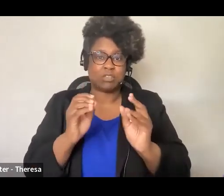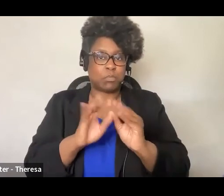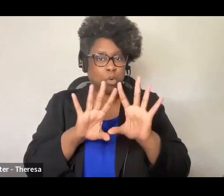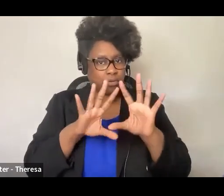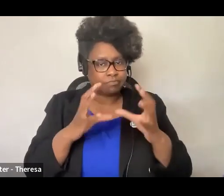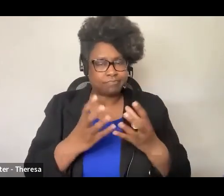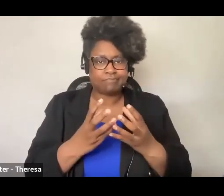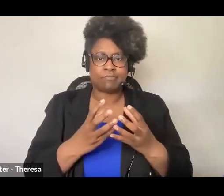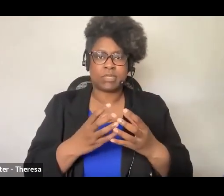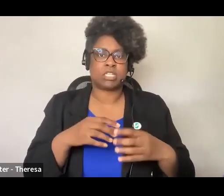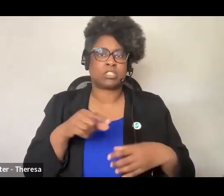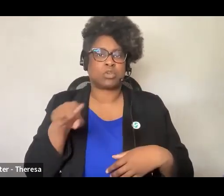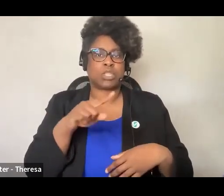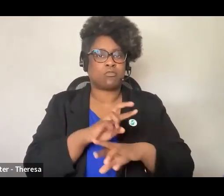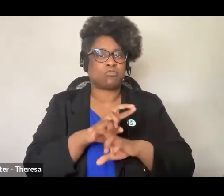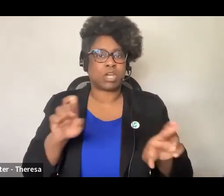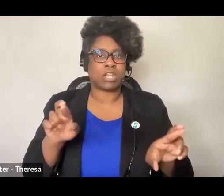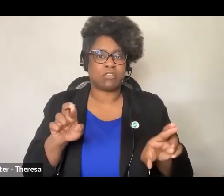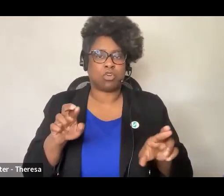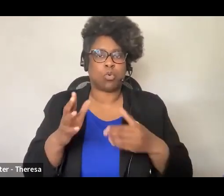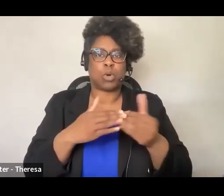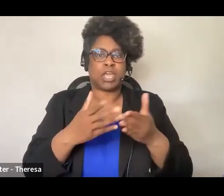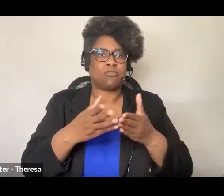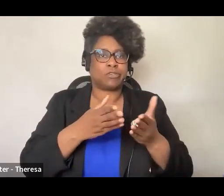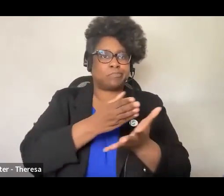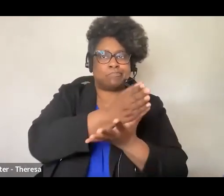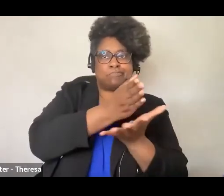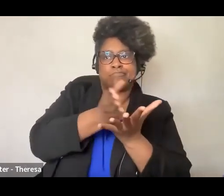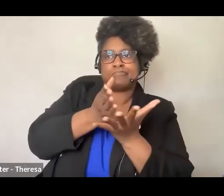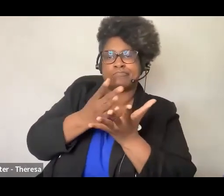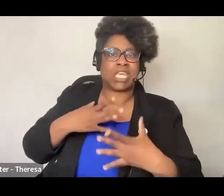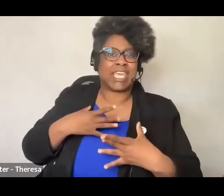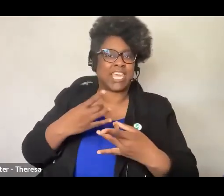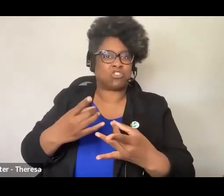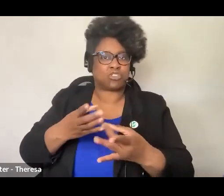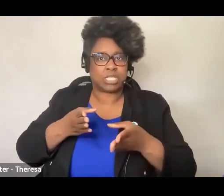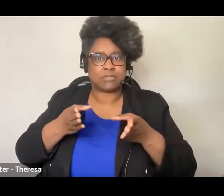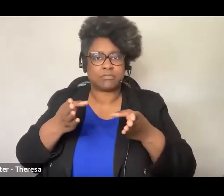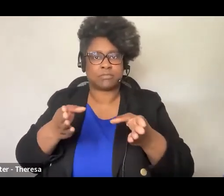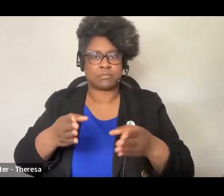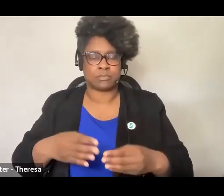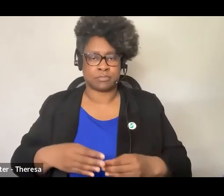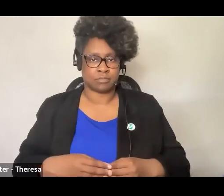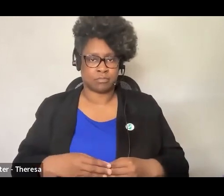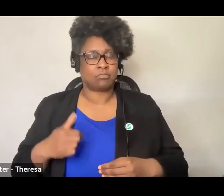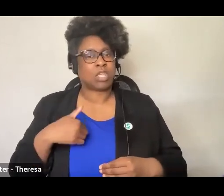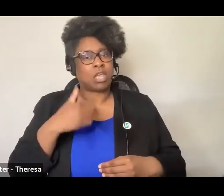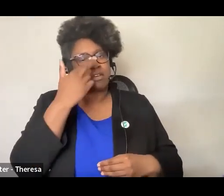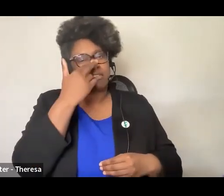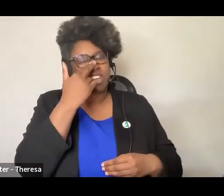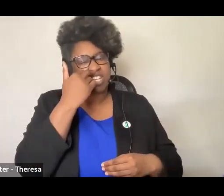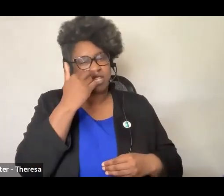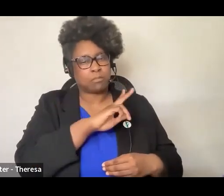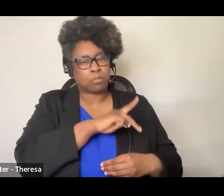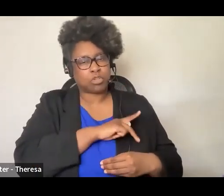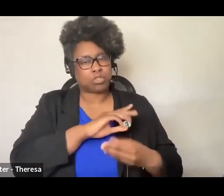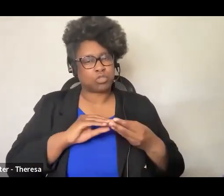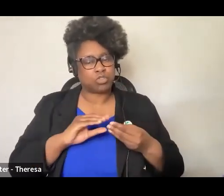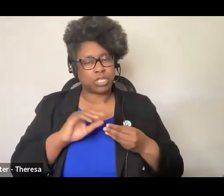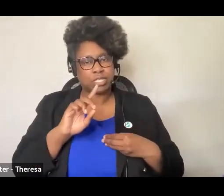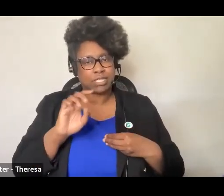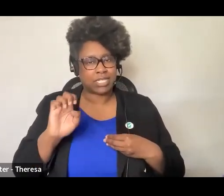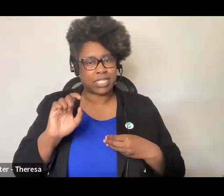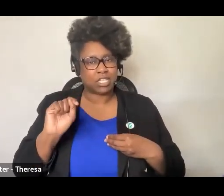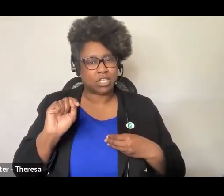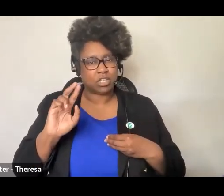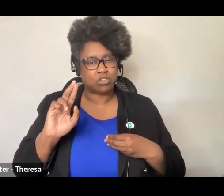whatever pathways they're interested in. yeah I have a funny personal story about detracking actually so my high school